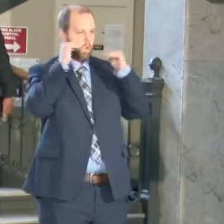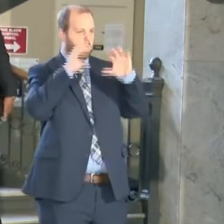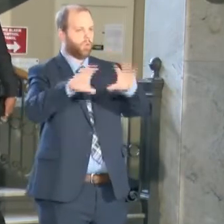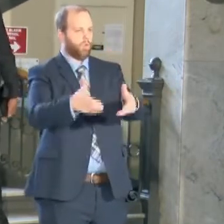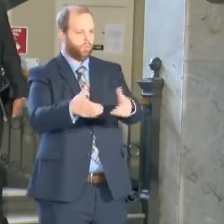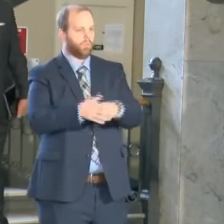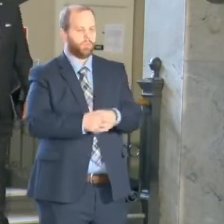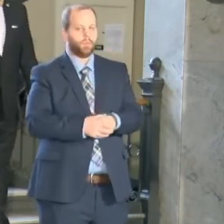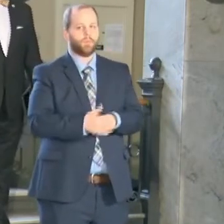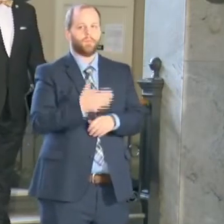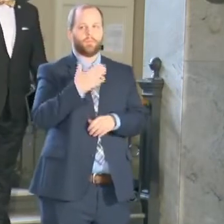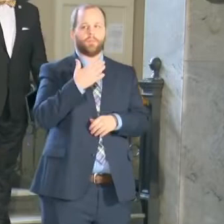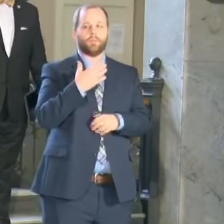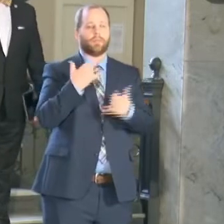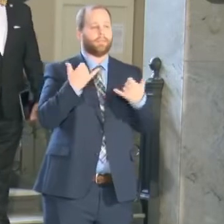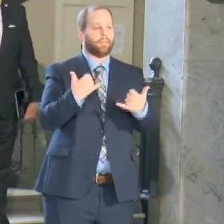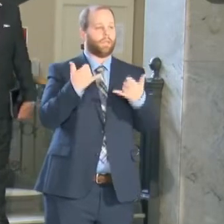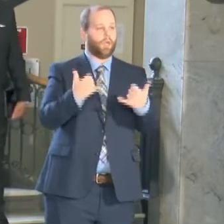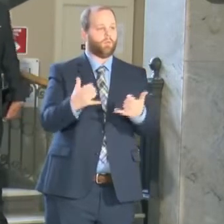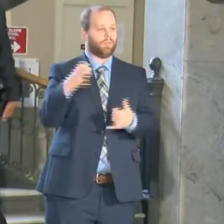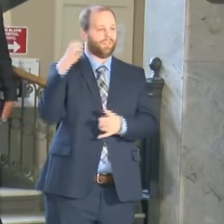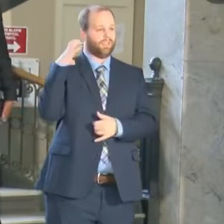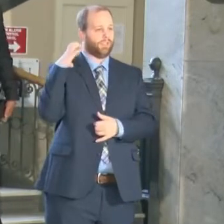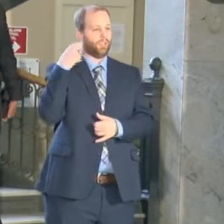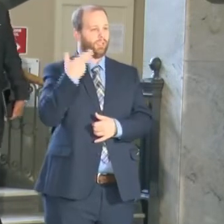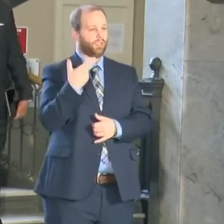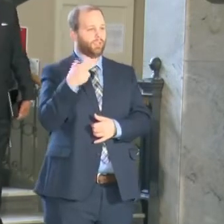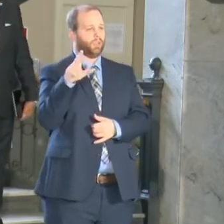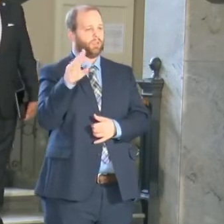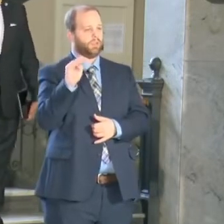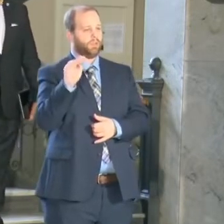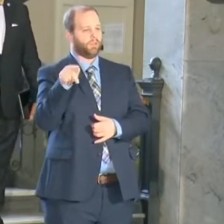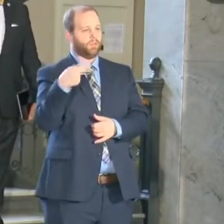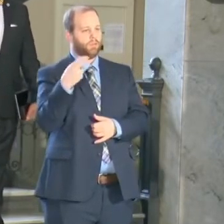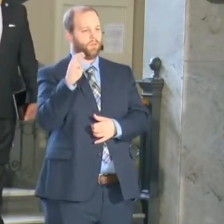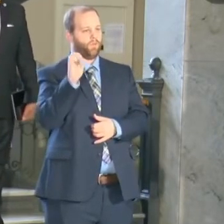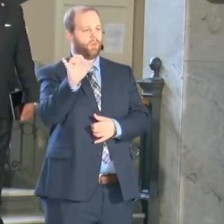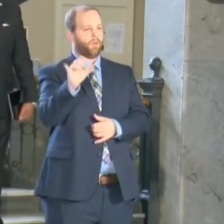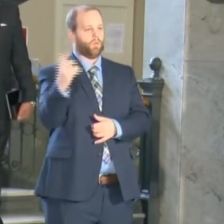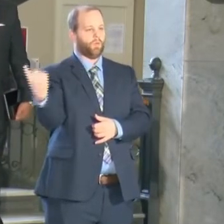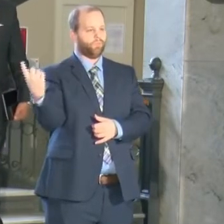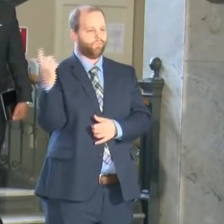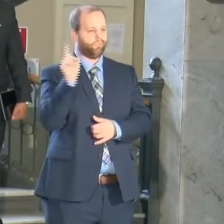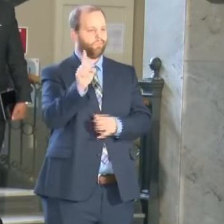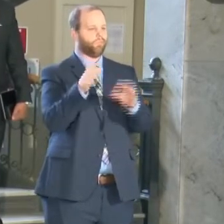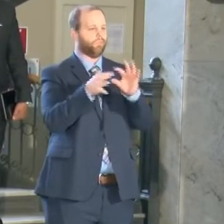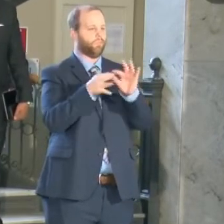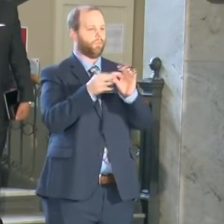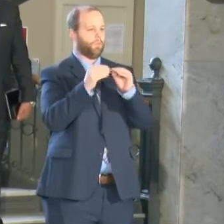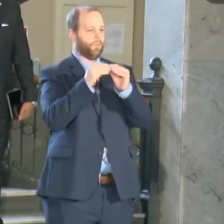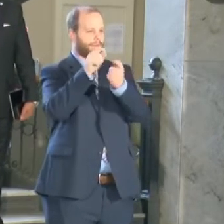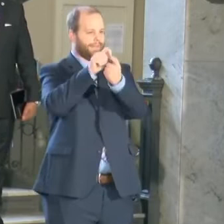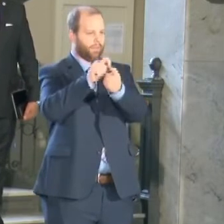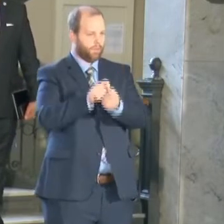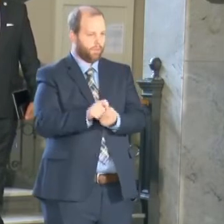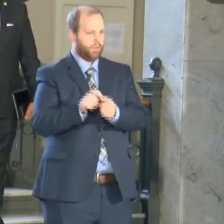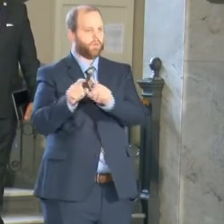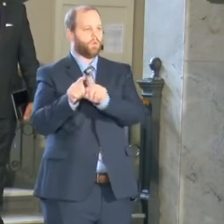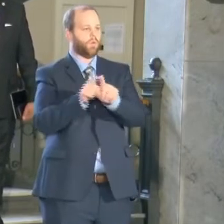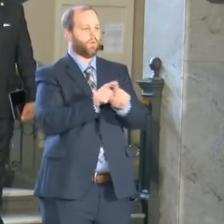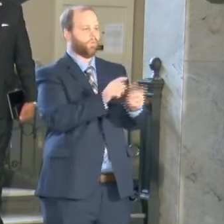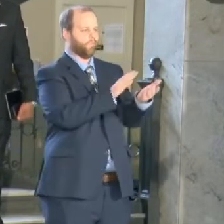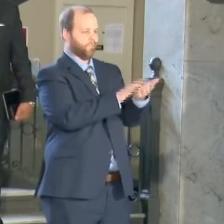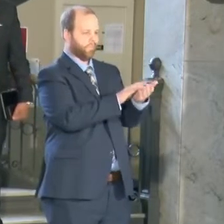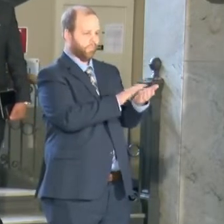chief Keith Humphrey to get in more details as well in regards to public safety. I also want to take time to recognize chief's beauty